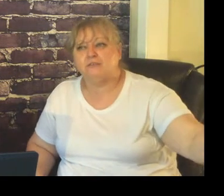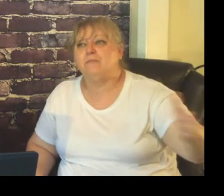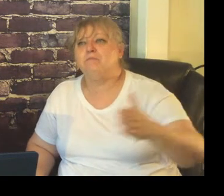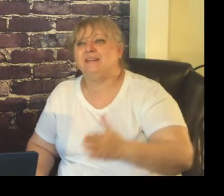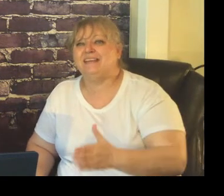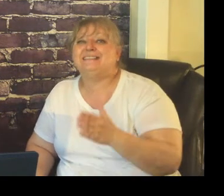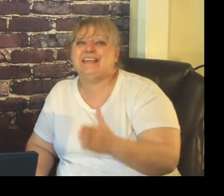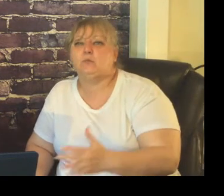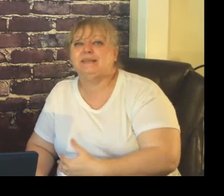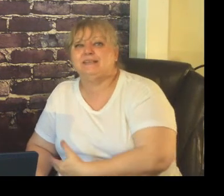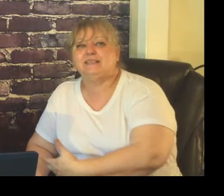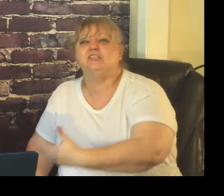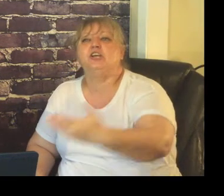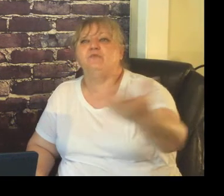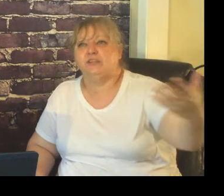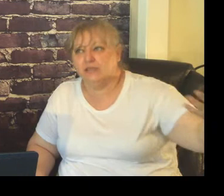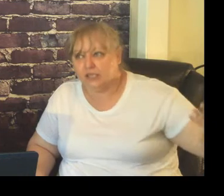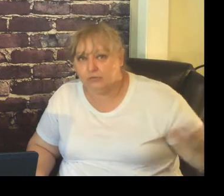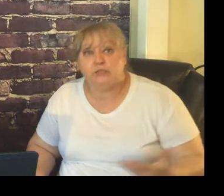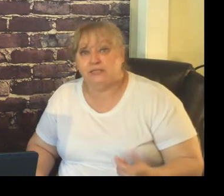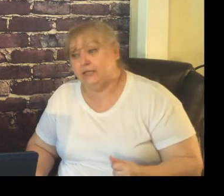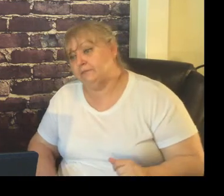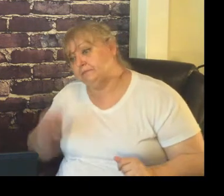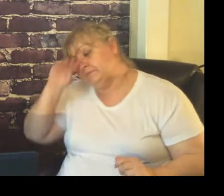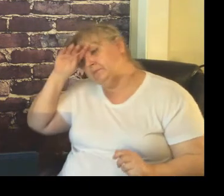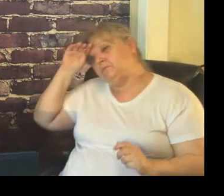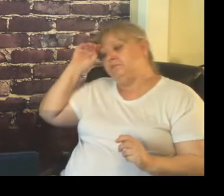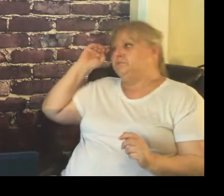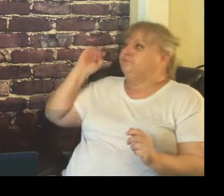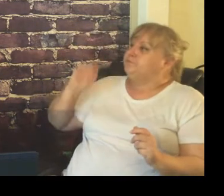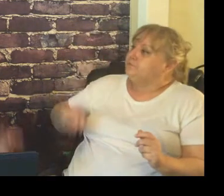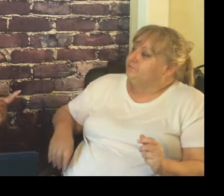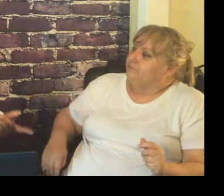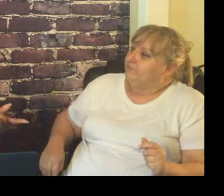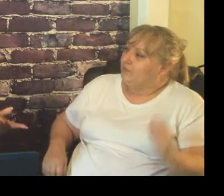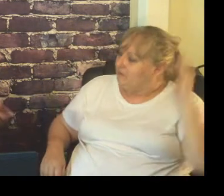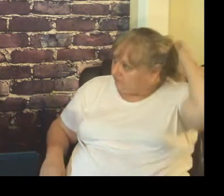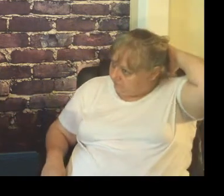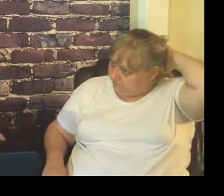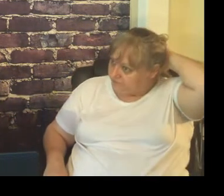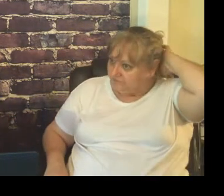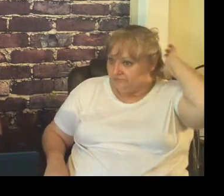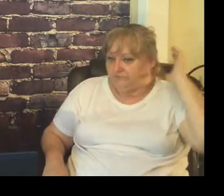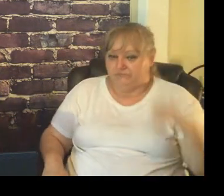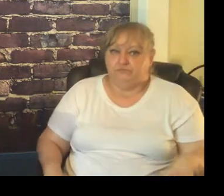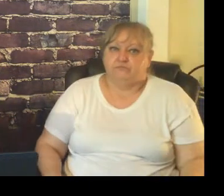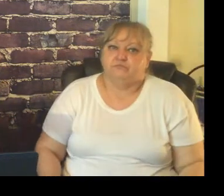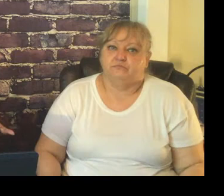but they are there because it's good for the community I think one of the most important things that she said was communicate communicate communicate